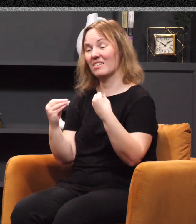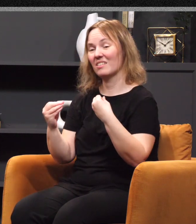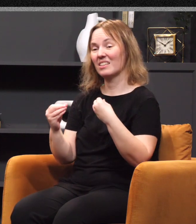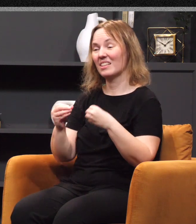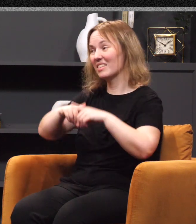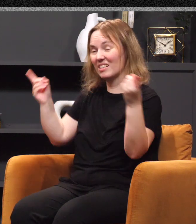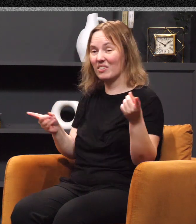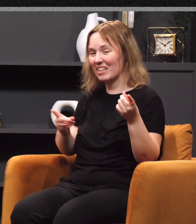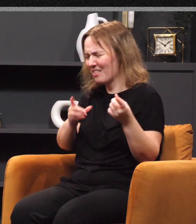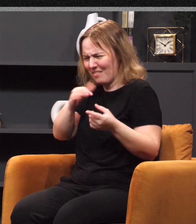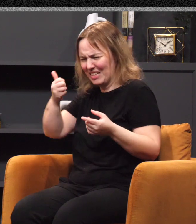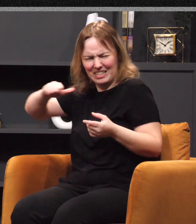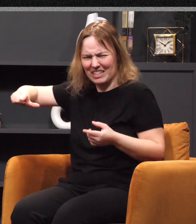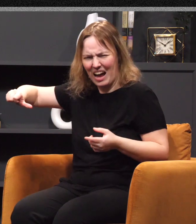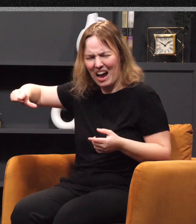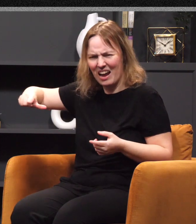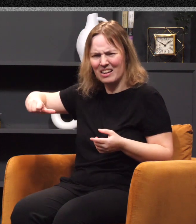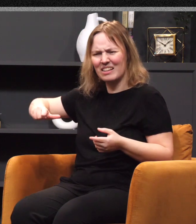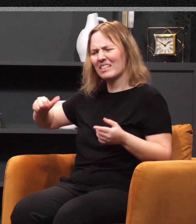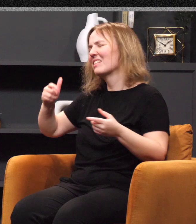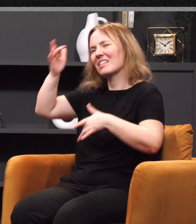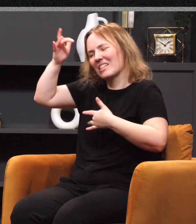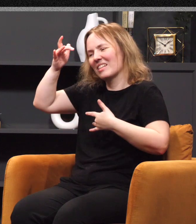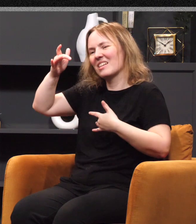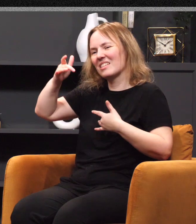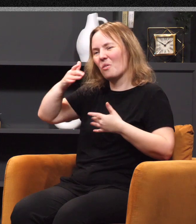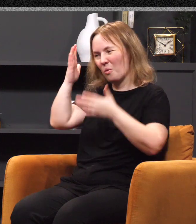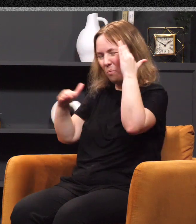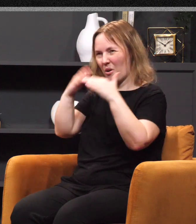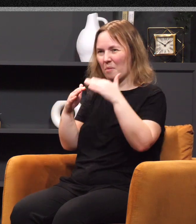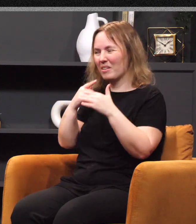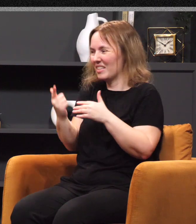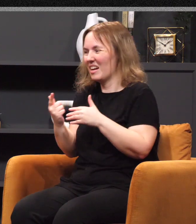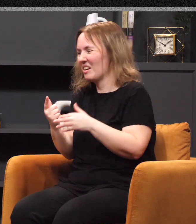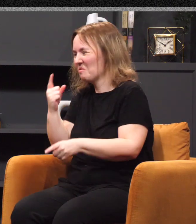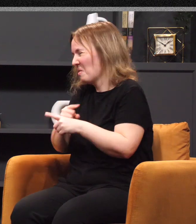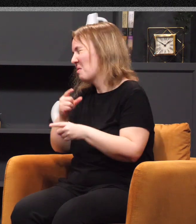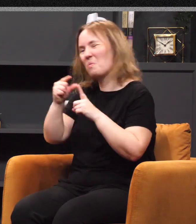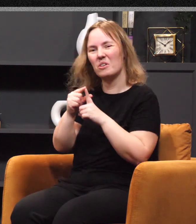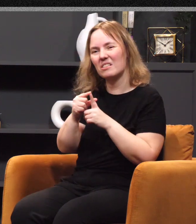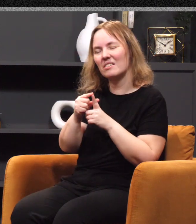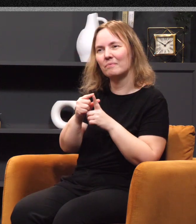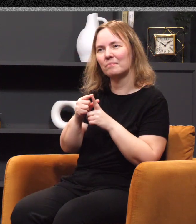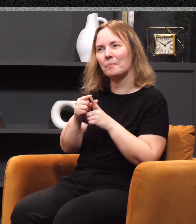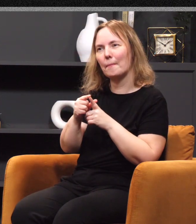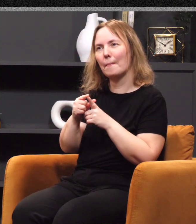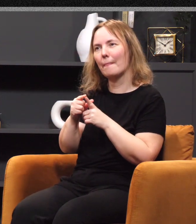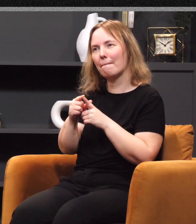difference. I don't have to deny the sickness. I don't have to deny anything that's coming against me. I don't have to worry about saying words because all of a sudden I leave some, I mean, curses are real.